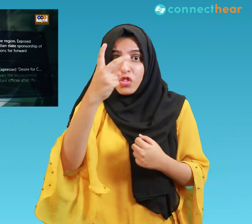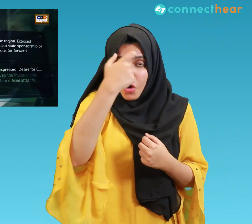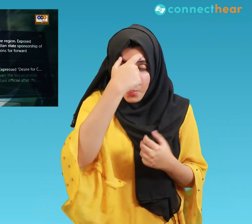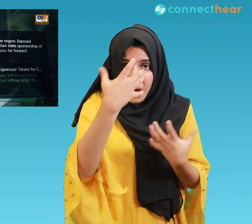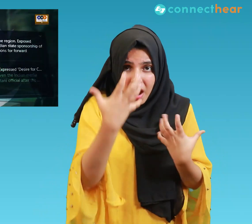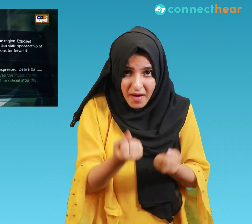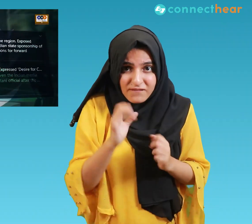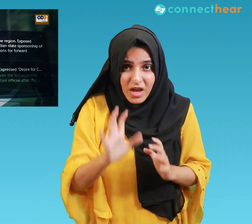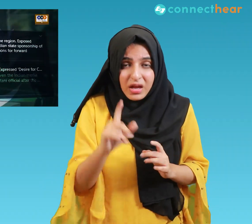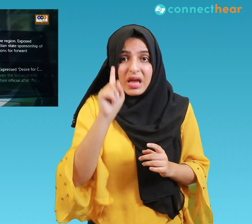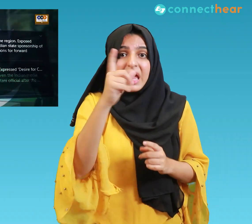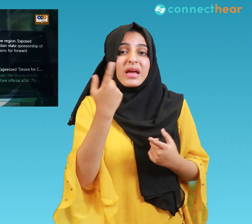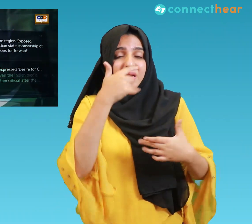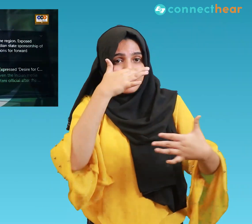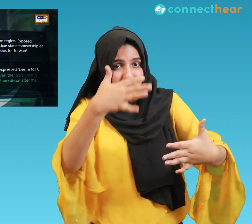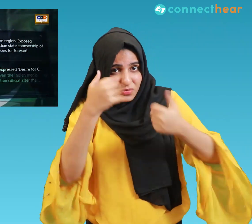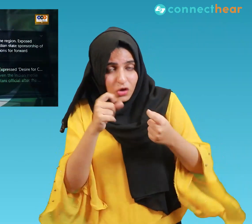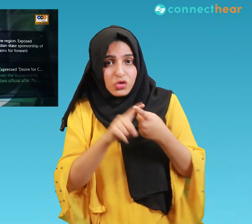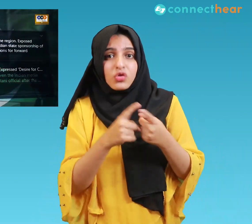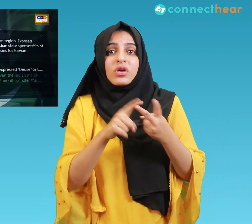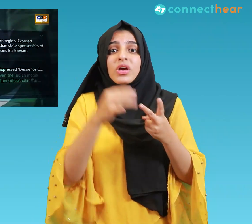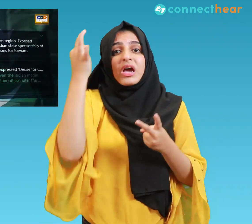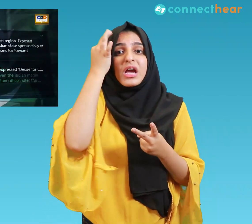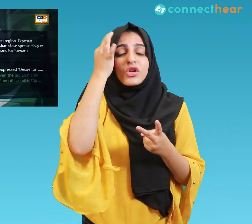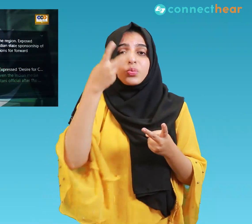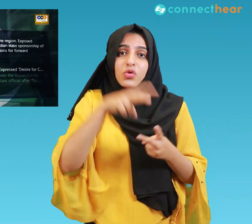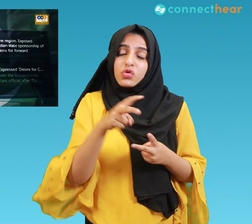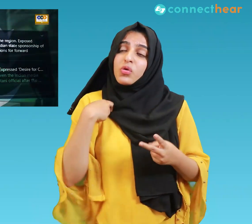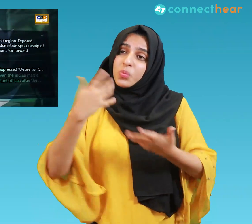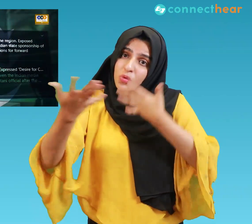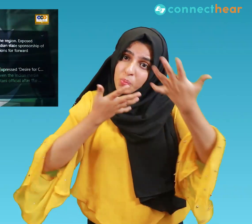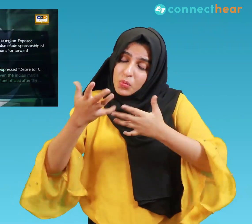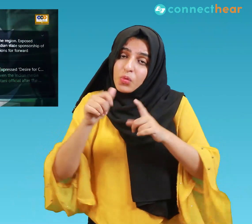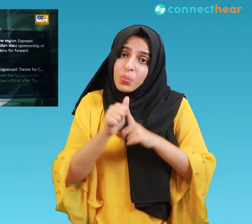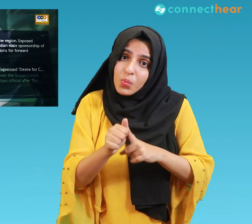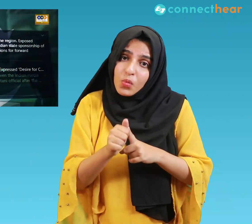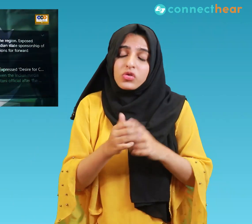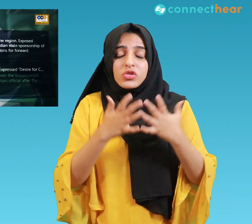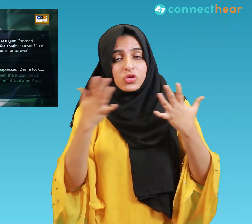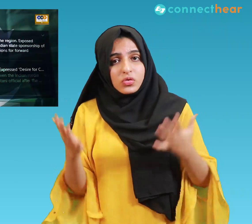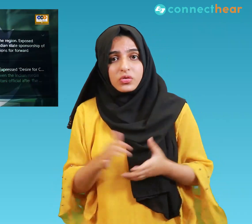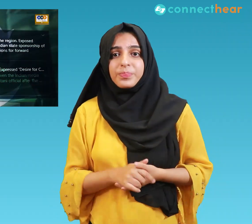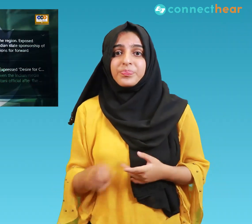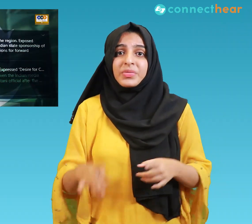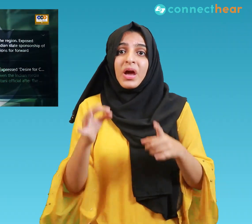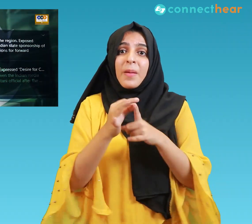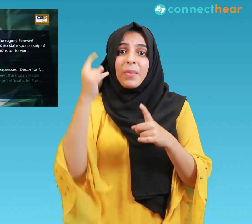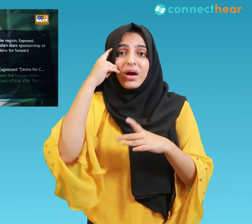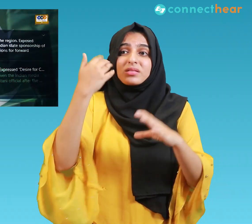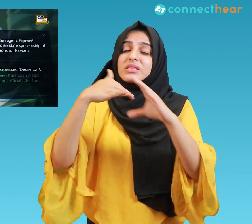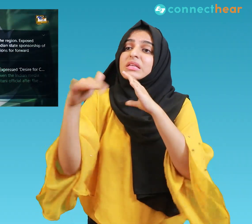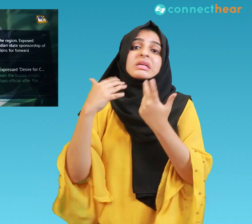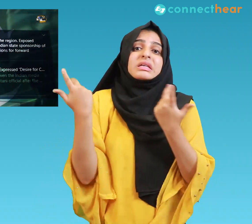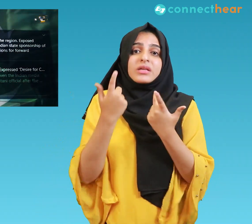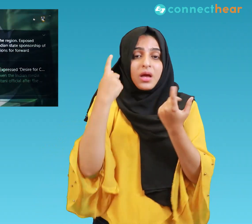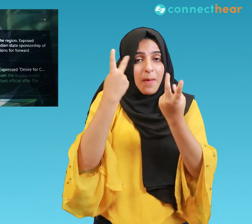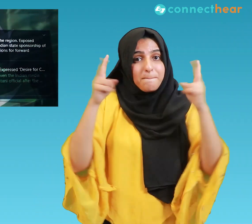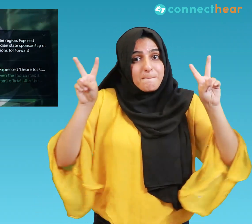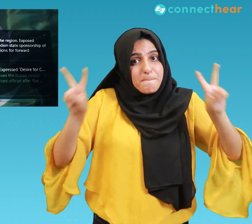terror, and added that I want to talk about both. He said Pakistan stands for peace and we want to move forward. He said